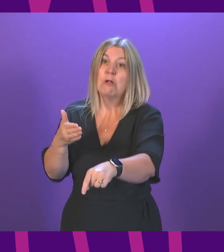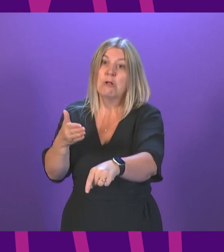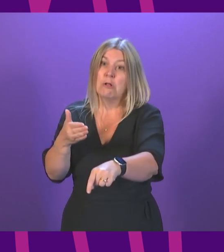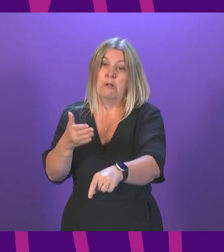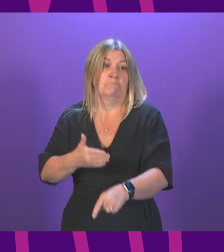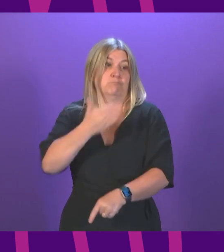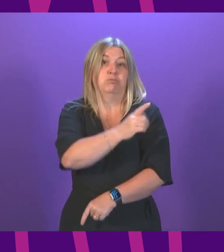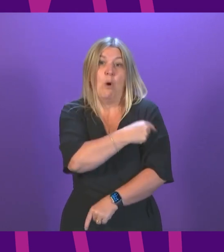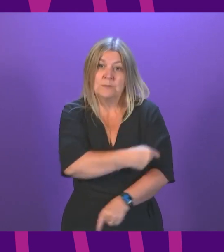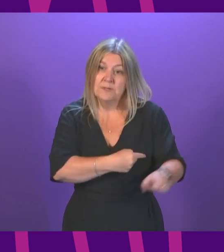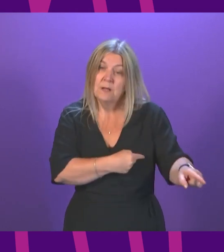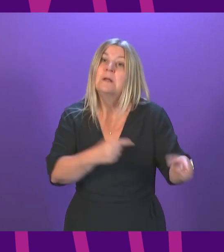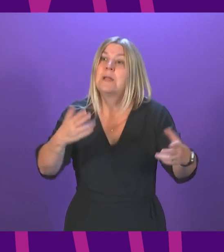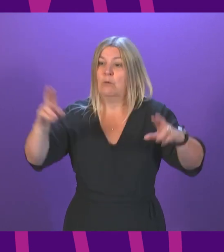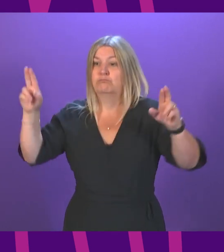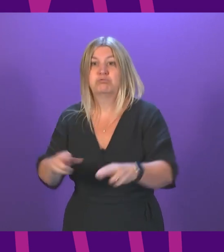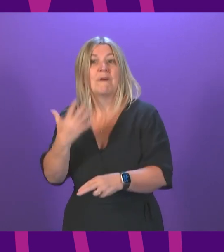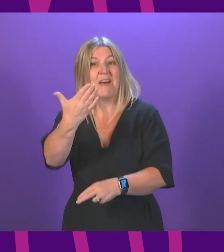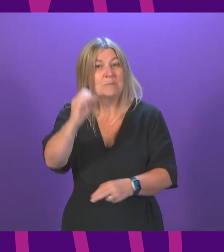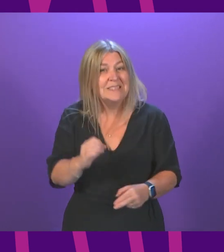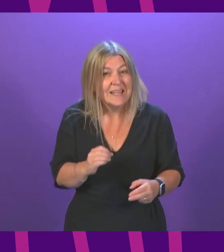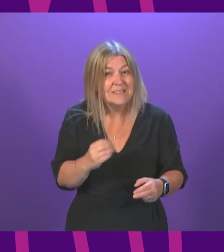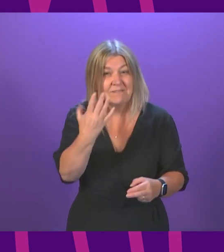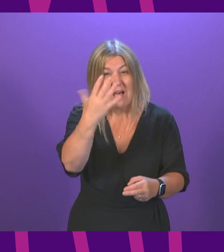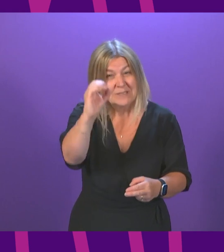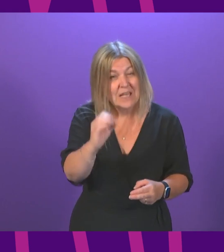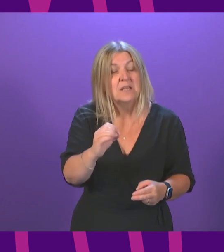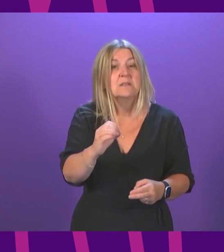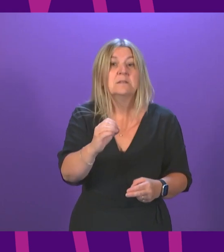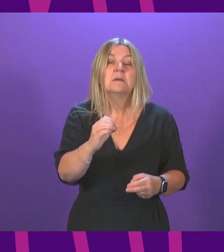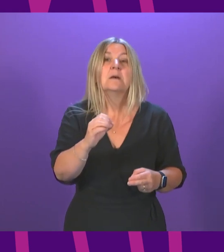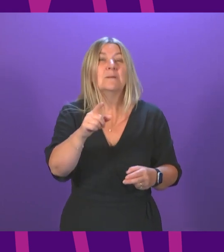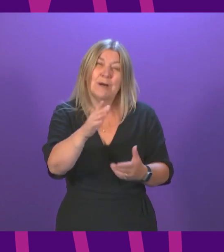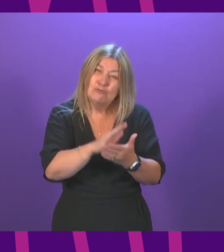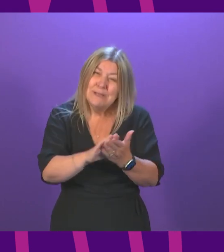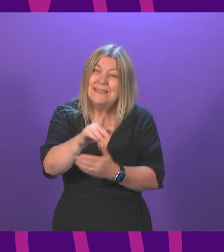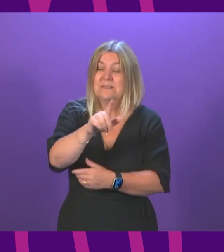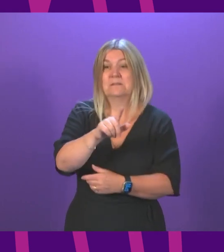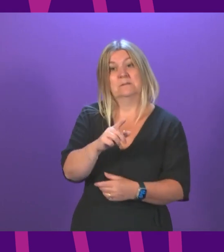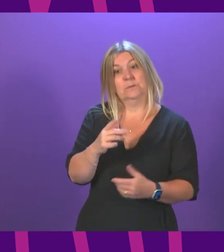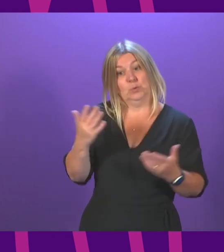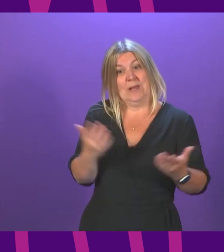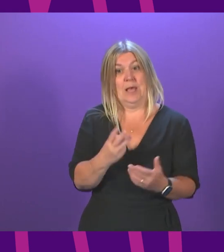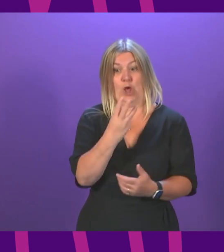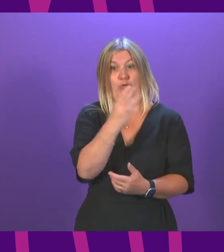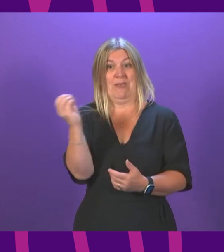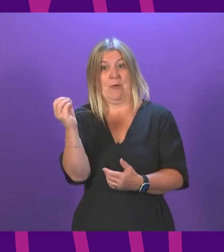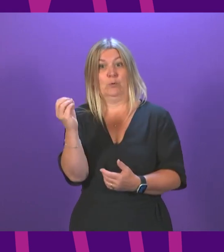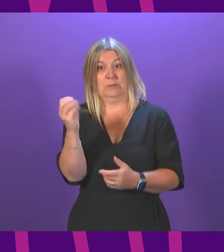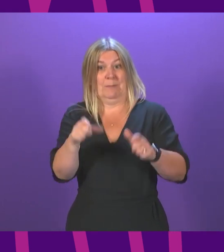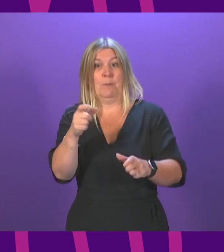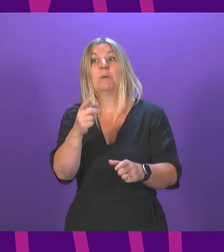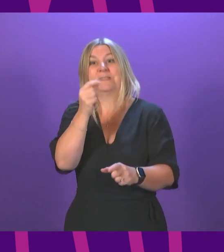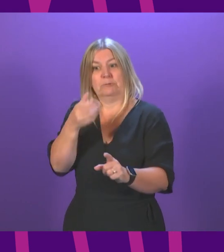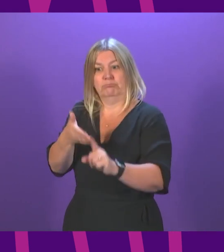really, really positive news. But 5 per cent of a daily case rate of 3,000 is still a massive number heading into our